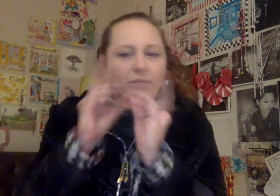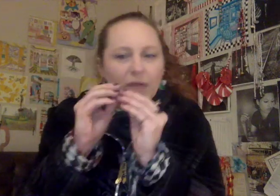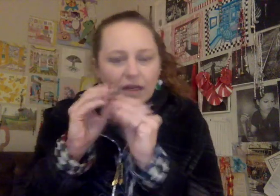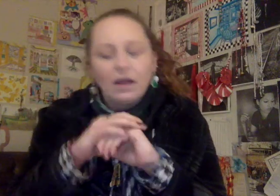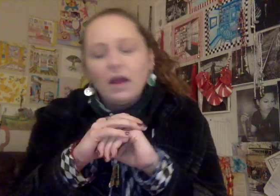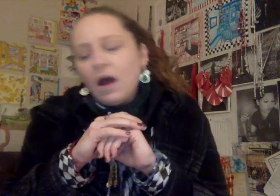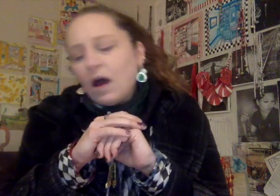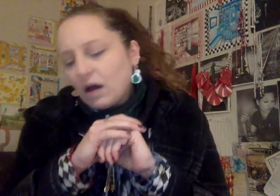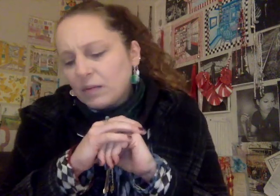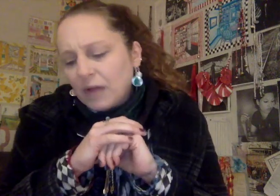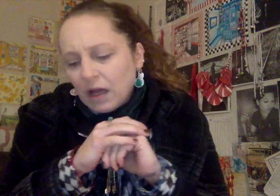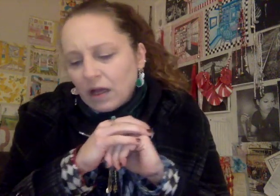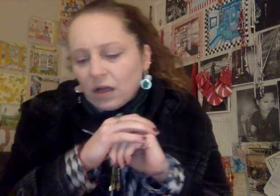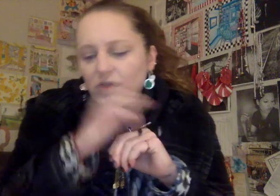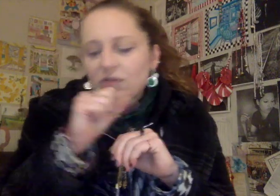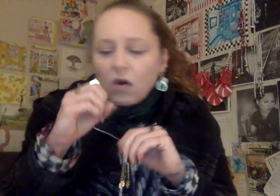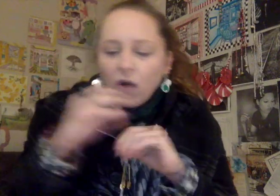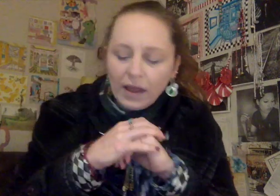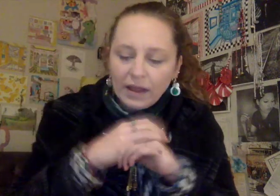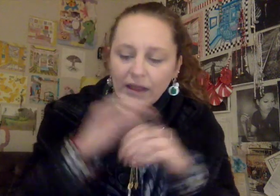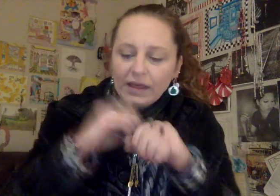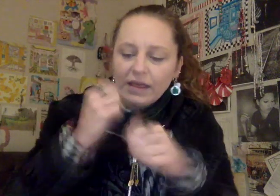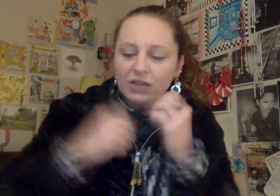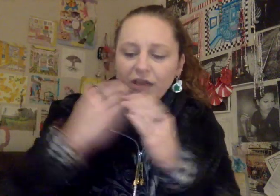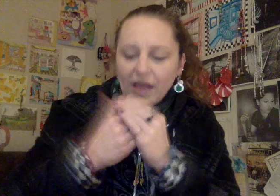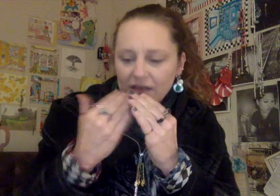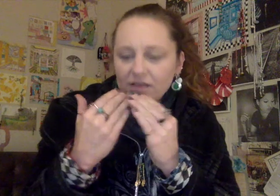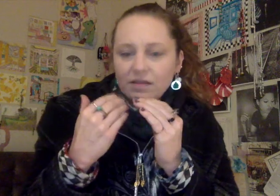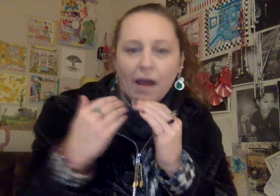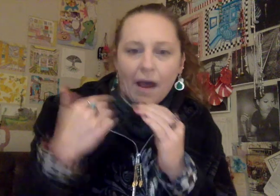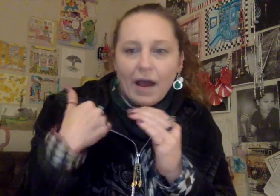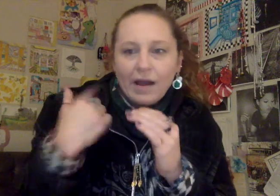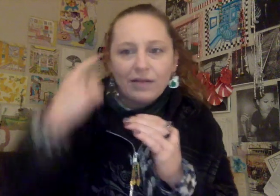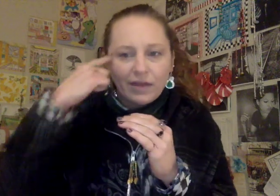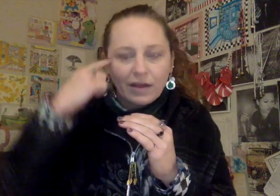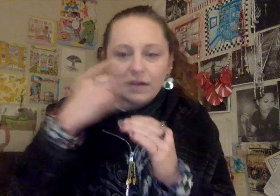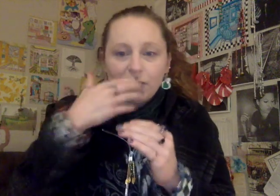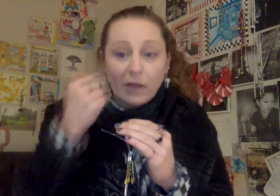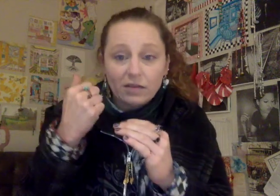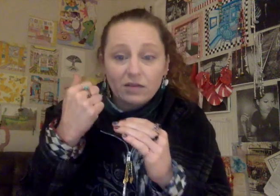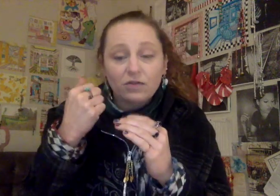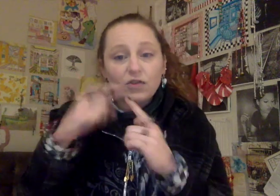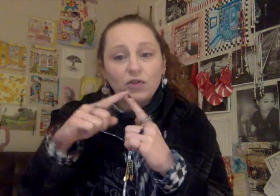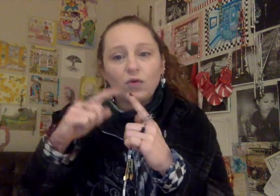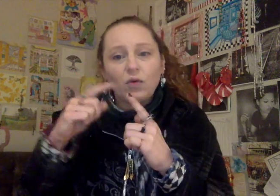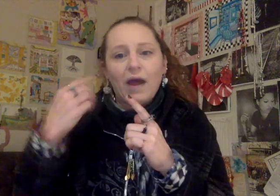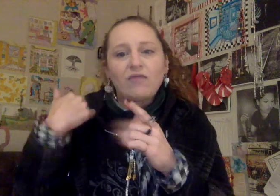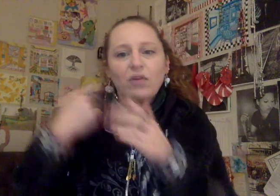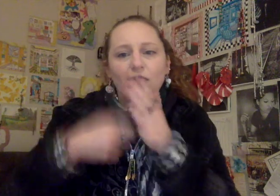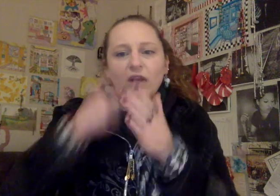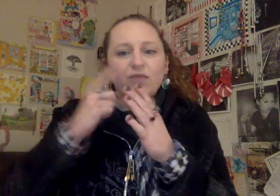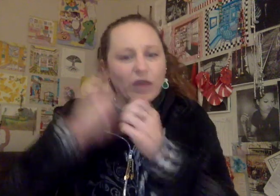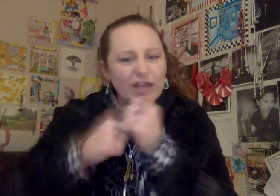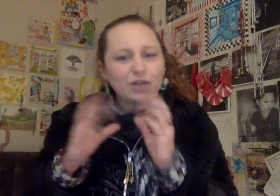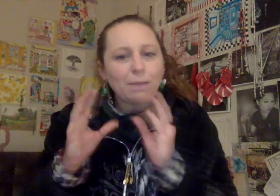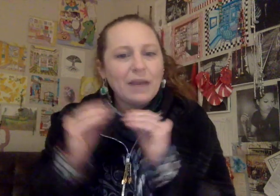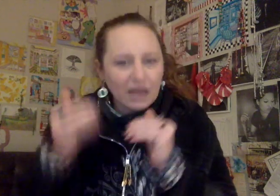meeting. Um, so in each case, I think it's best to have a price for each meeting,